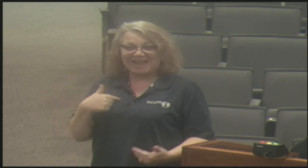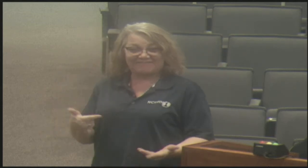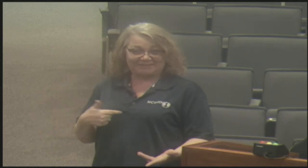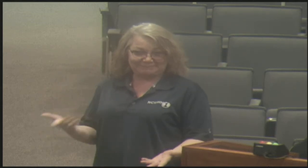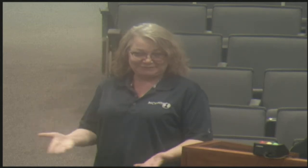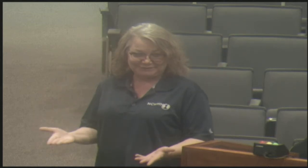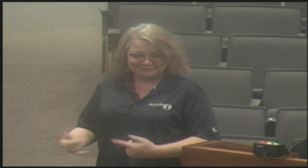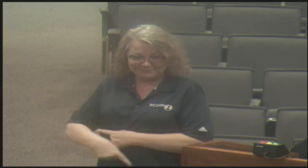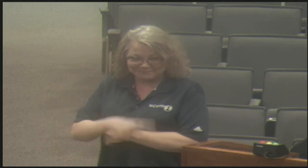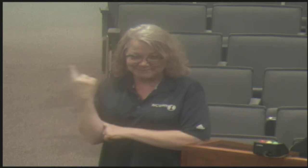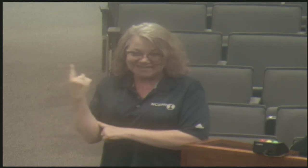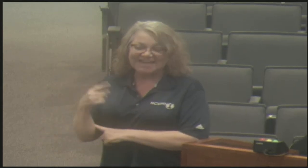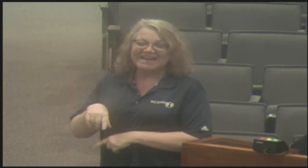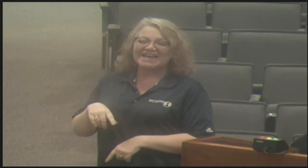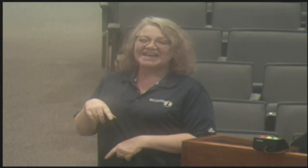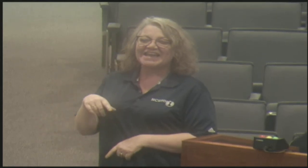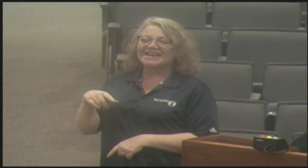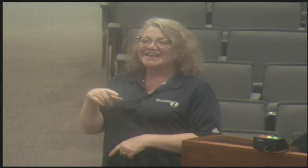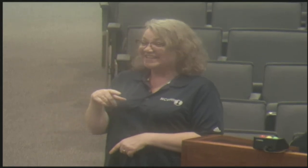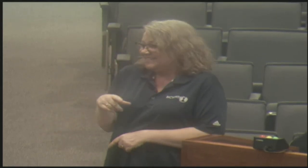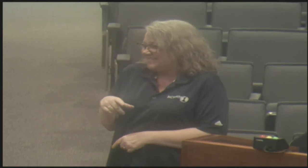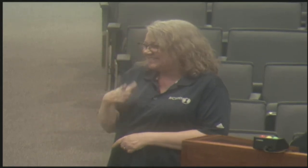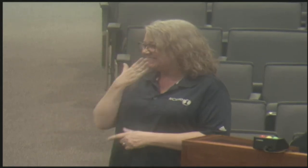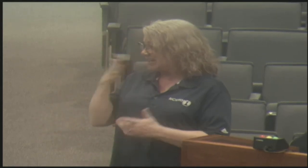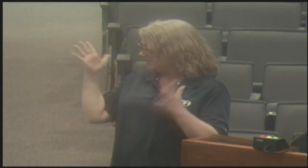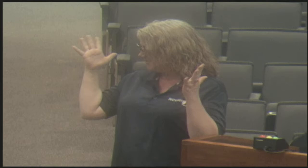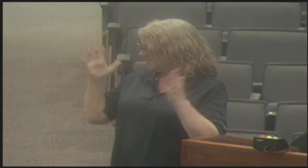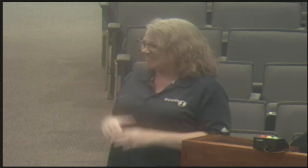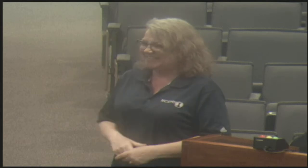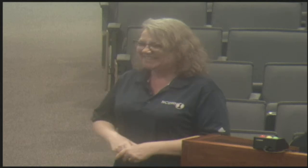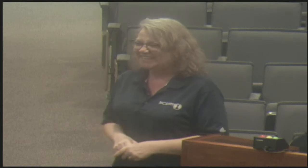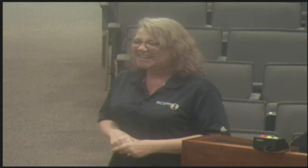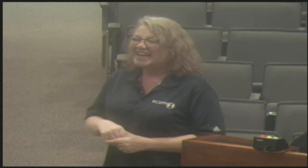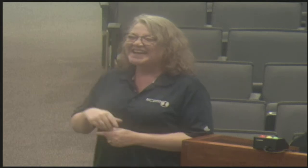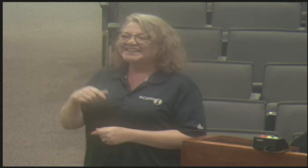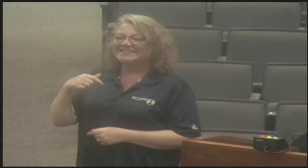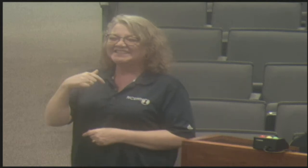Thank you, Dr. Seiler, for the warm welcome. thank you, commissioners, for having me here today.